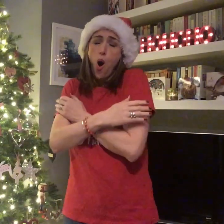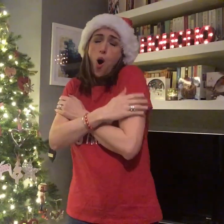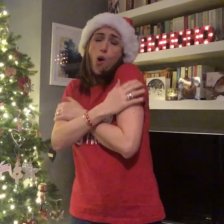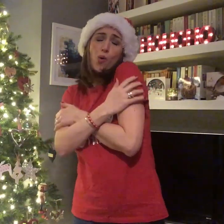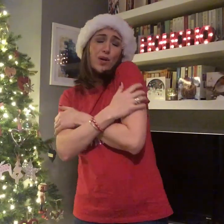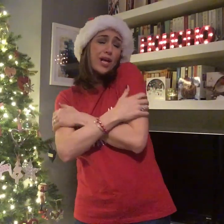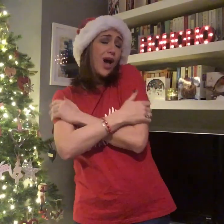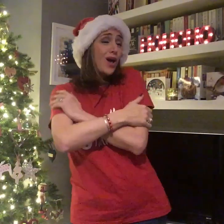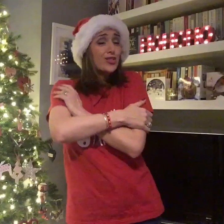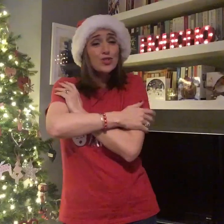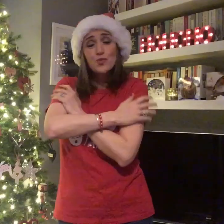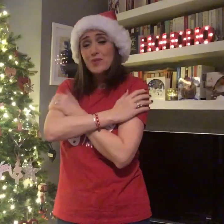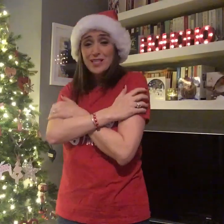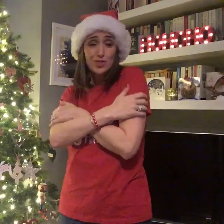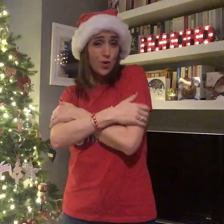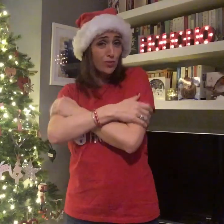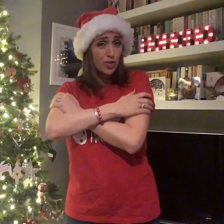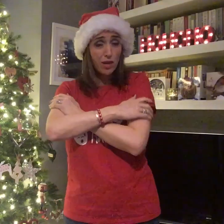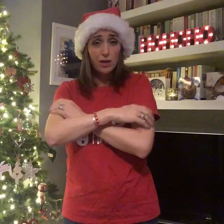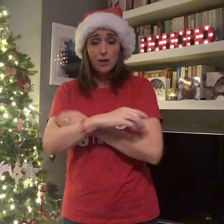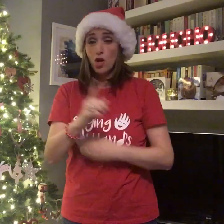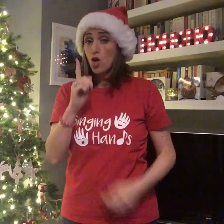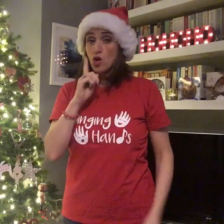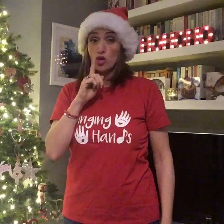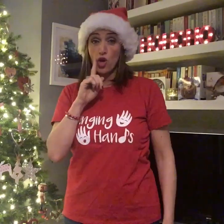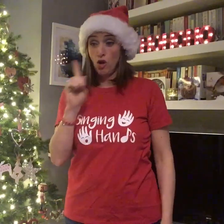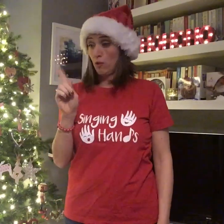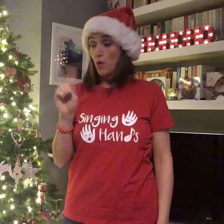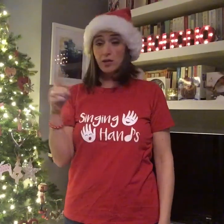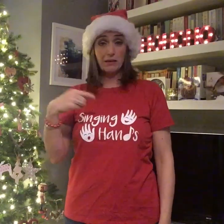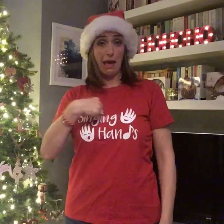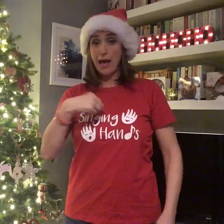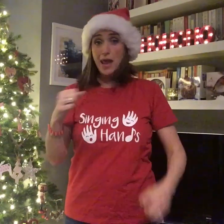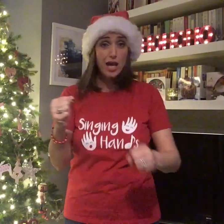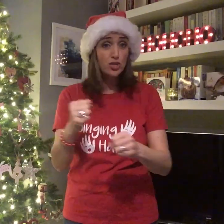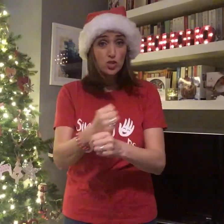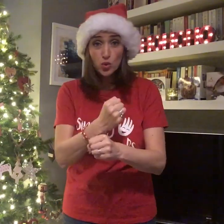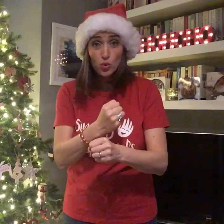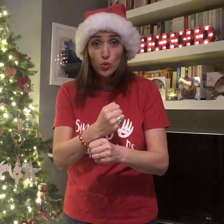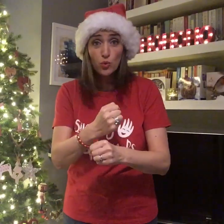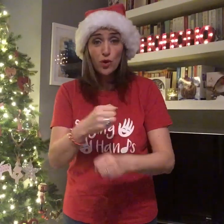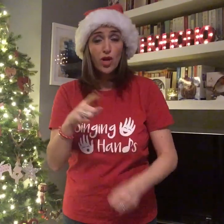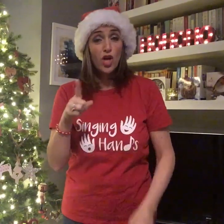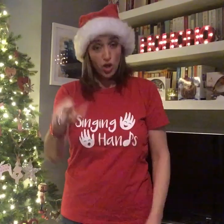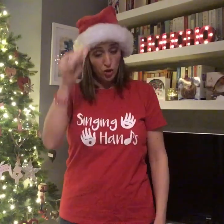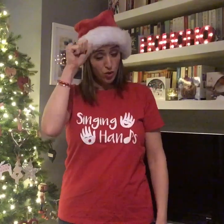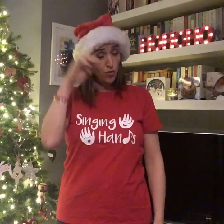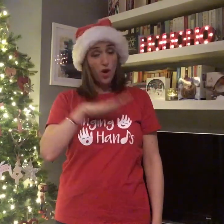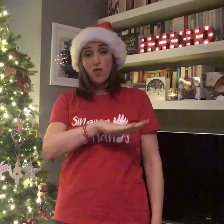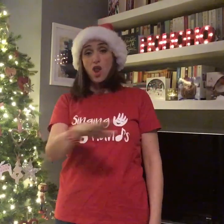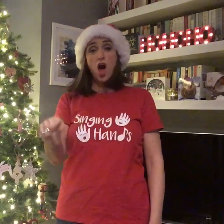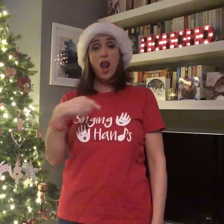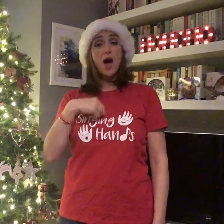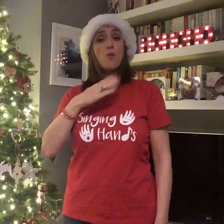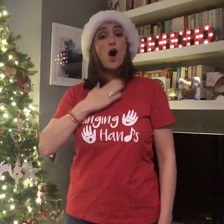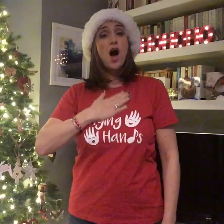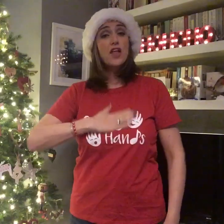holding on to me so tight Girl, what can I do? You know that all I want